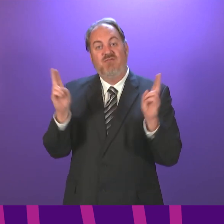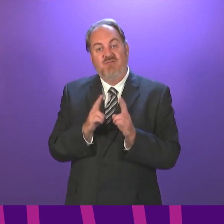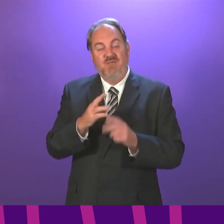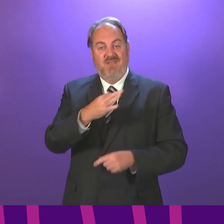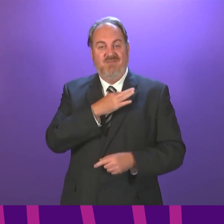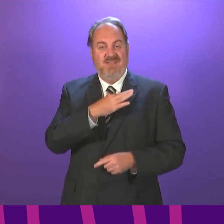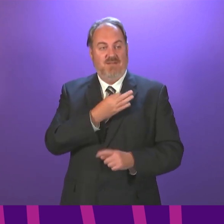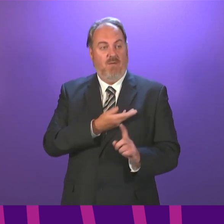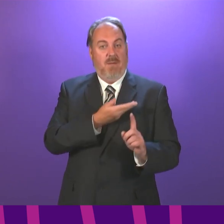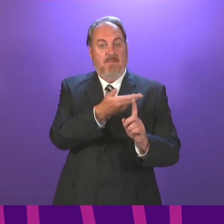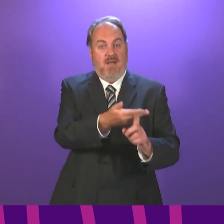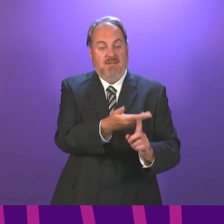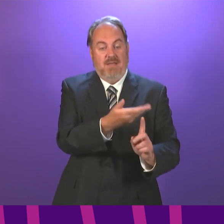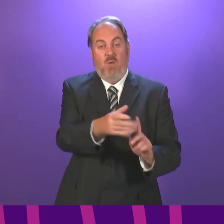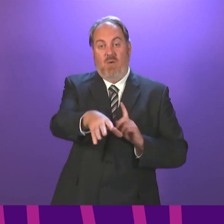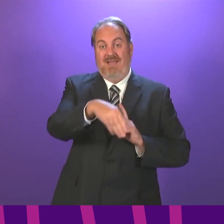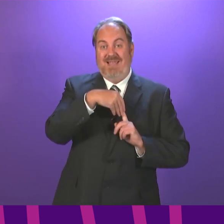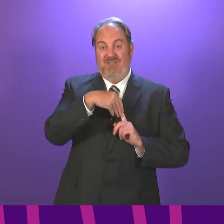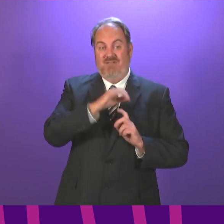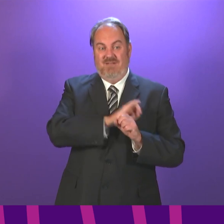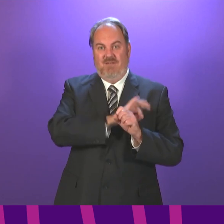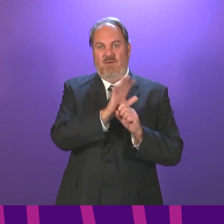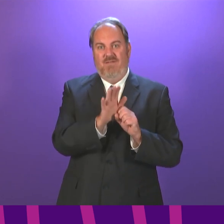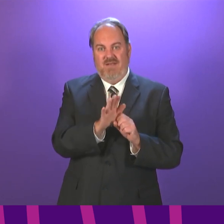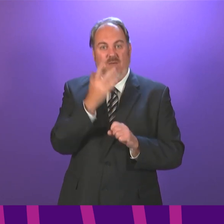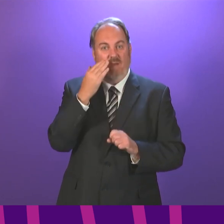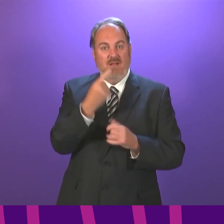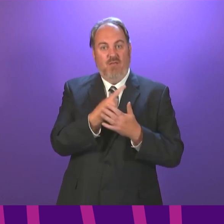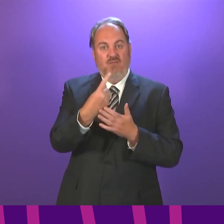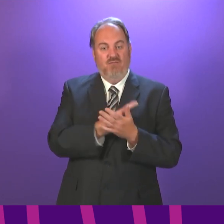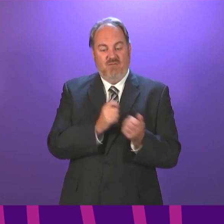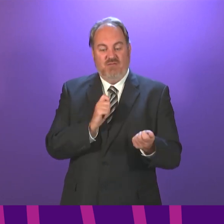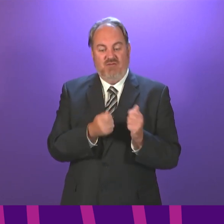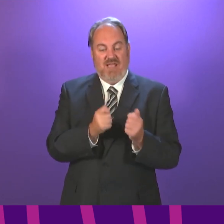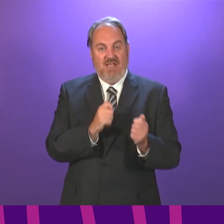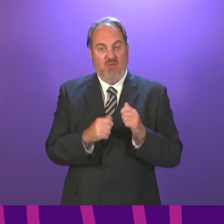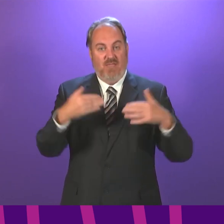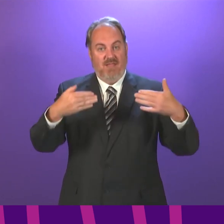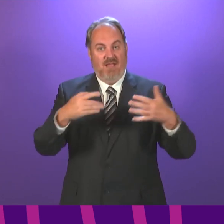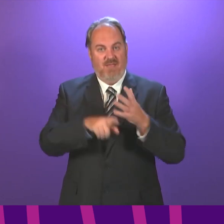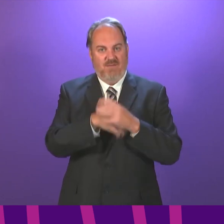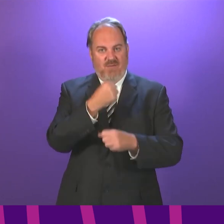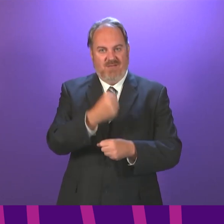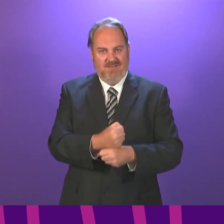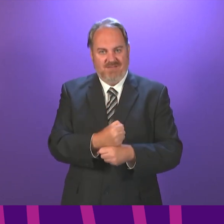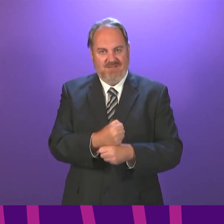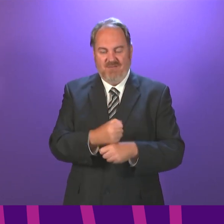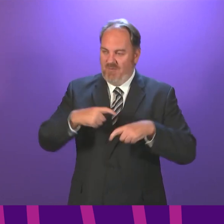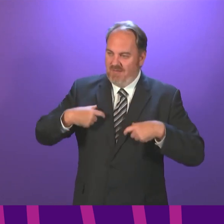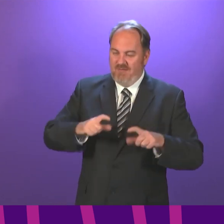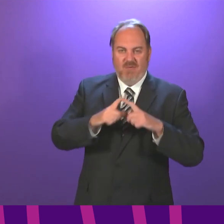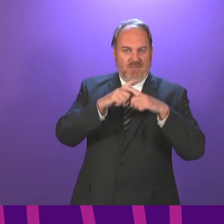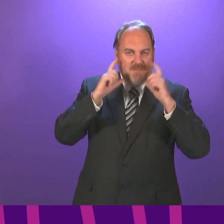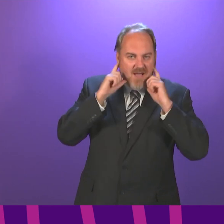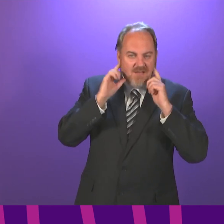more we reduce the pressure from COVID on our national health service, the more we enable our national health service to catch up with the